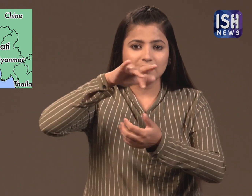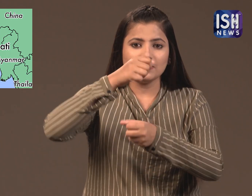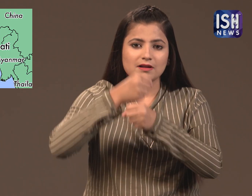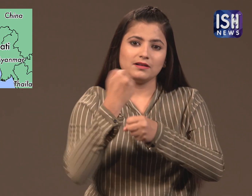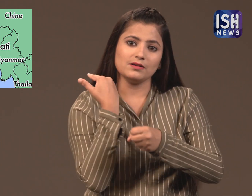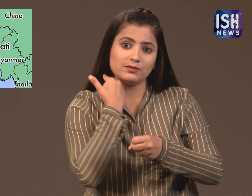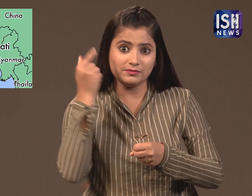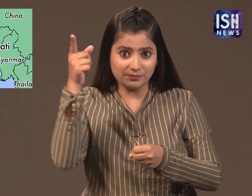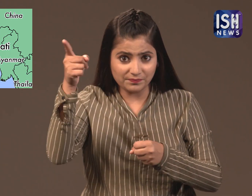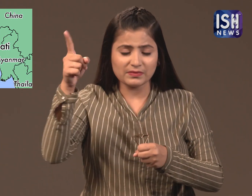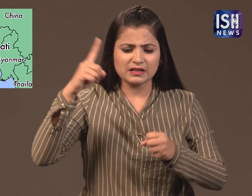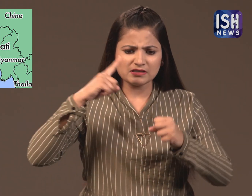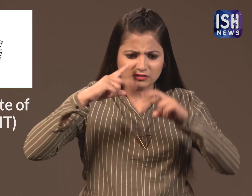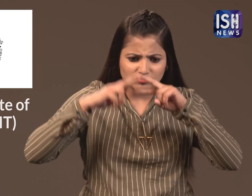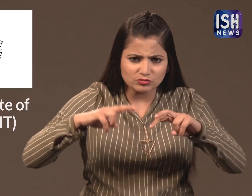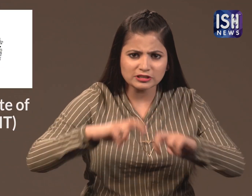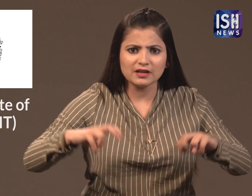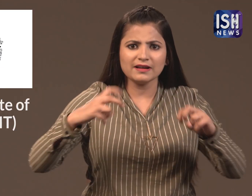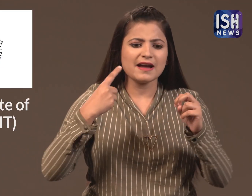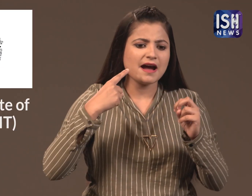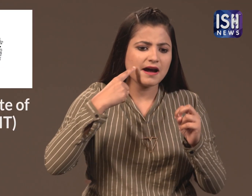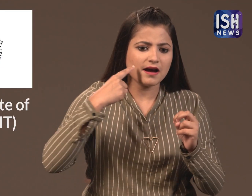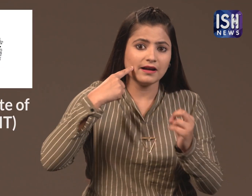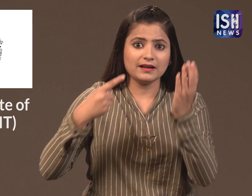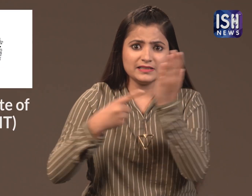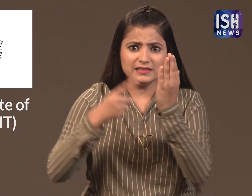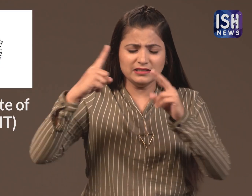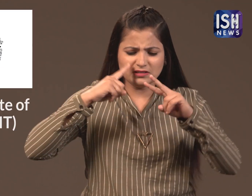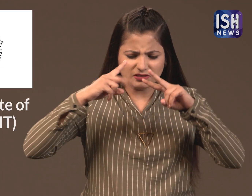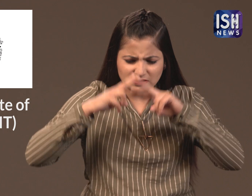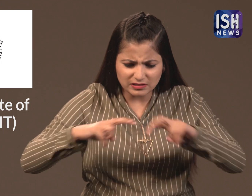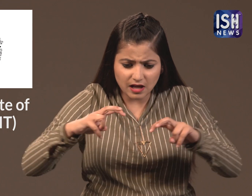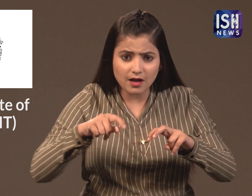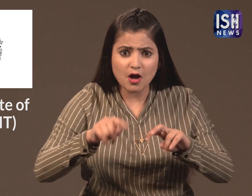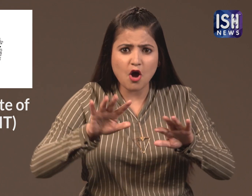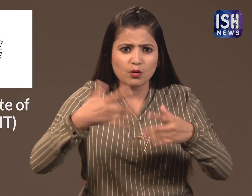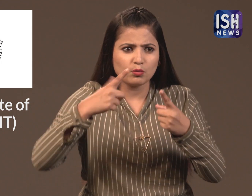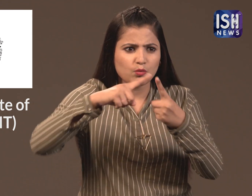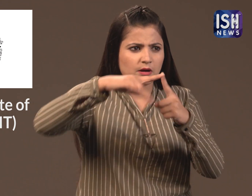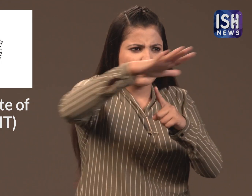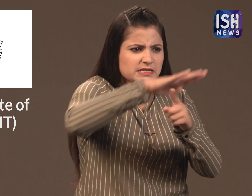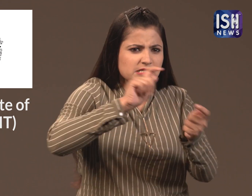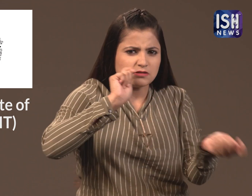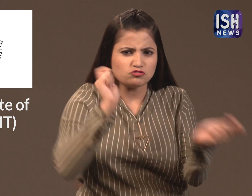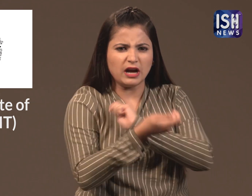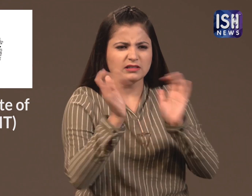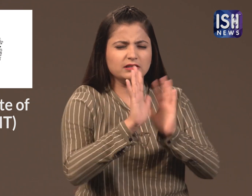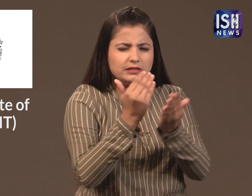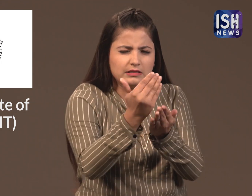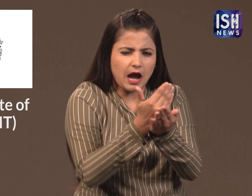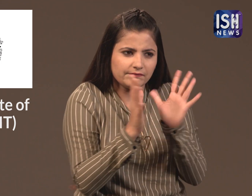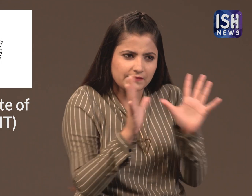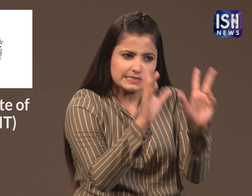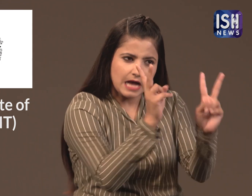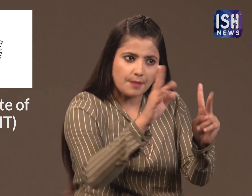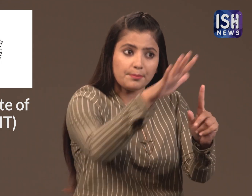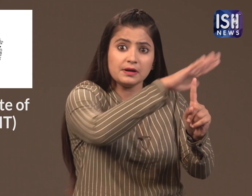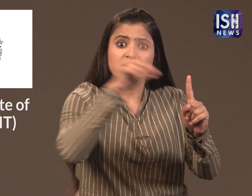In Goa Hathi, Assam's researchers at the Indian Institute of Technology are trying to save the environment.